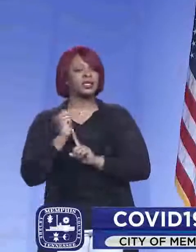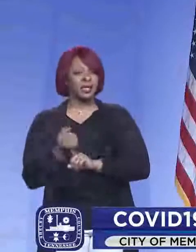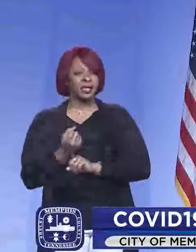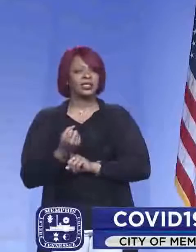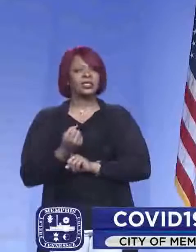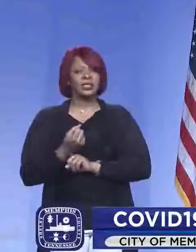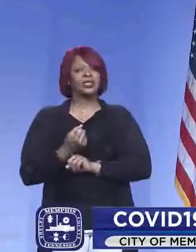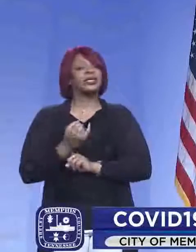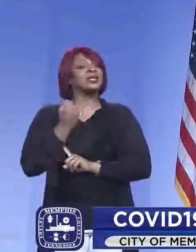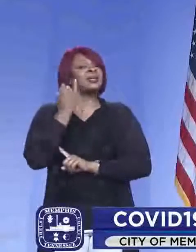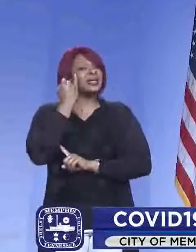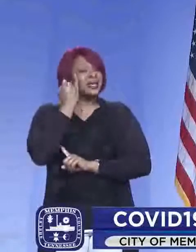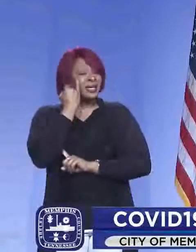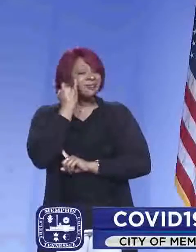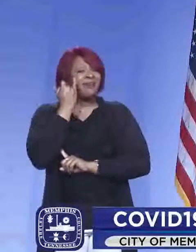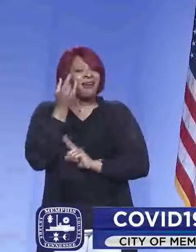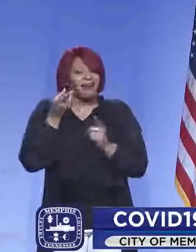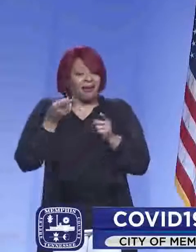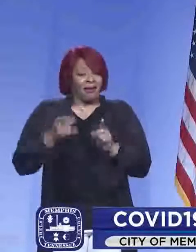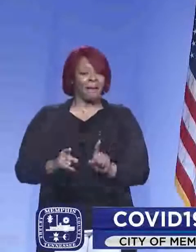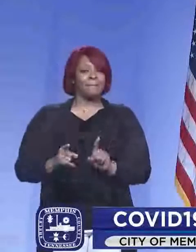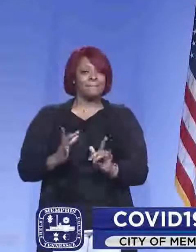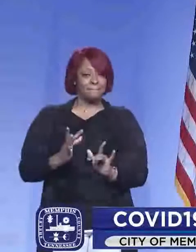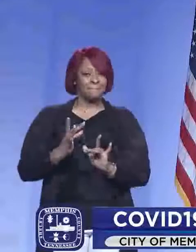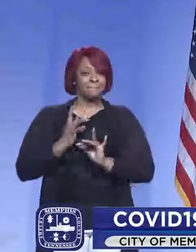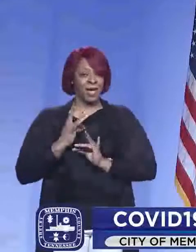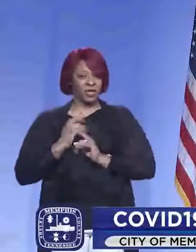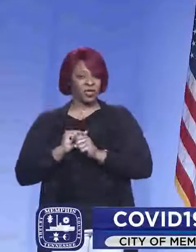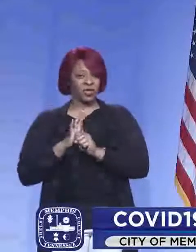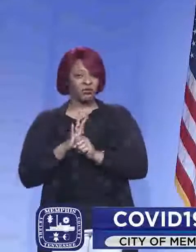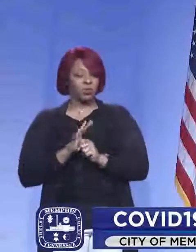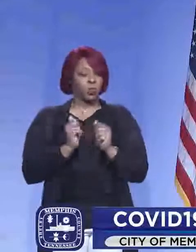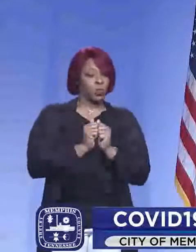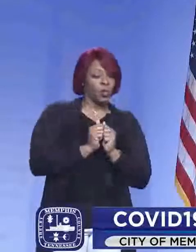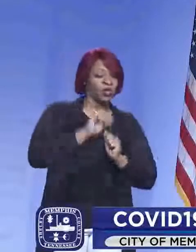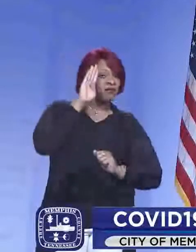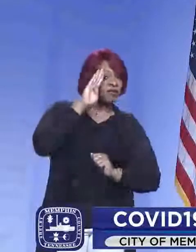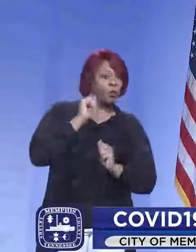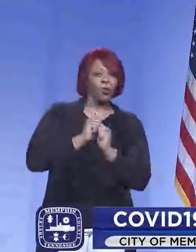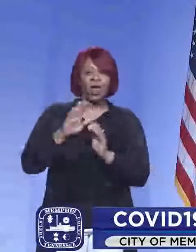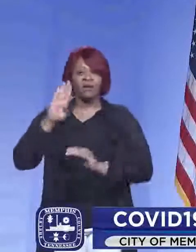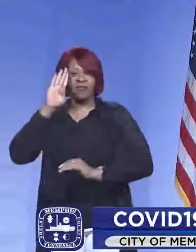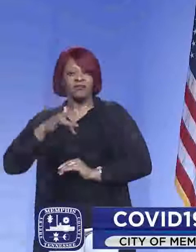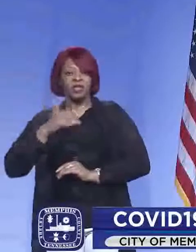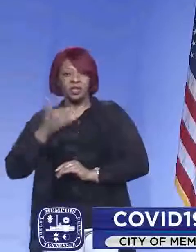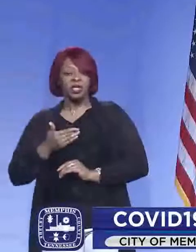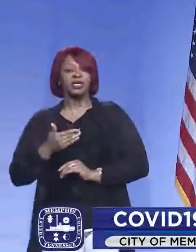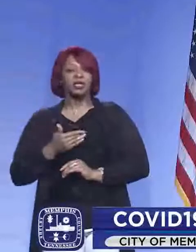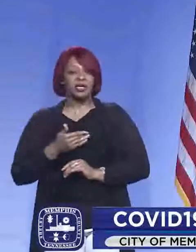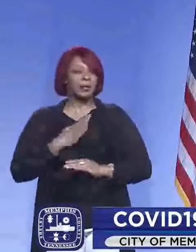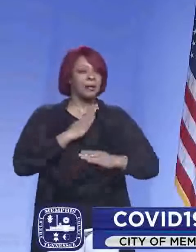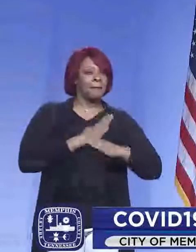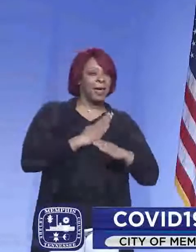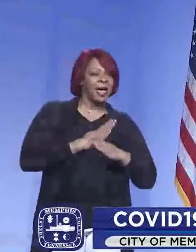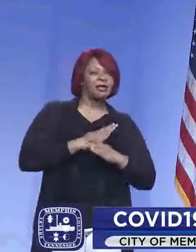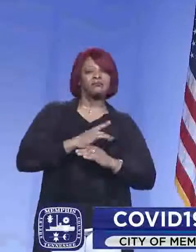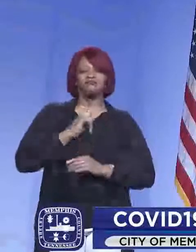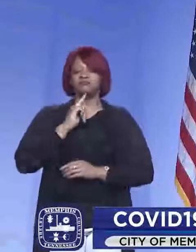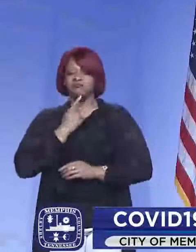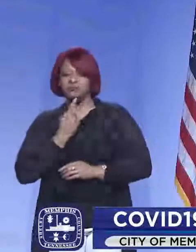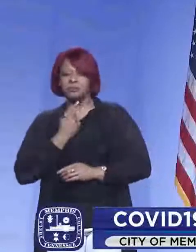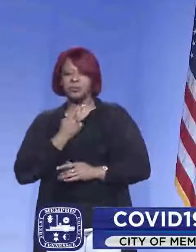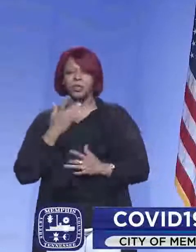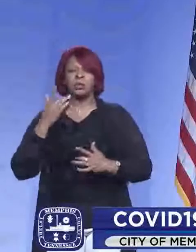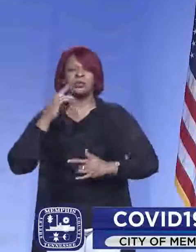so that if you happen to be COVID-positive, with or without symptoms, whether those symptoms are severe or mild or nonexistent at all,